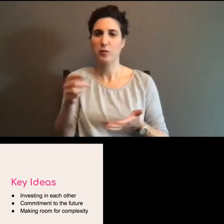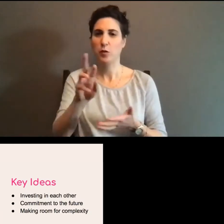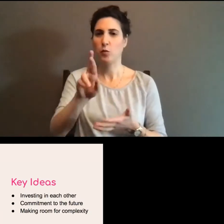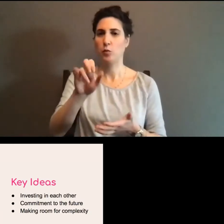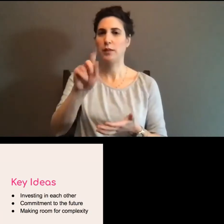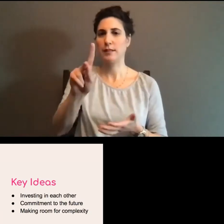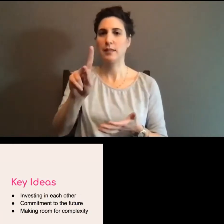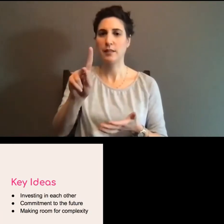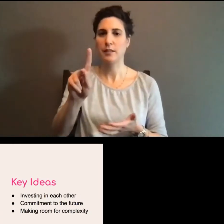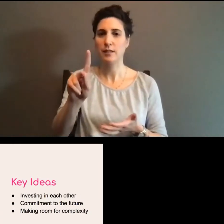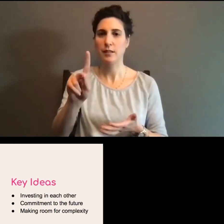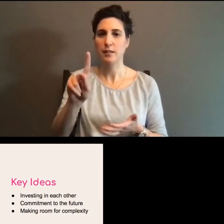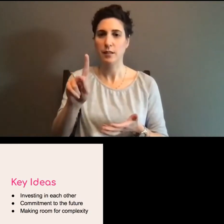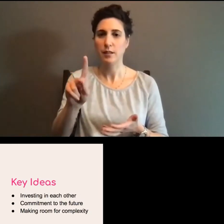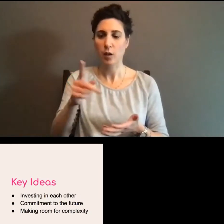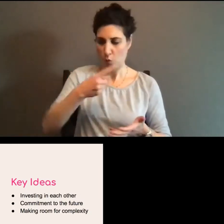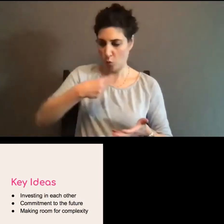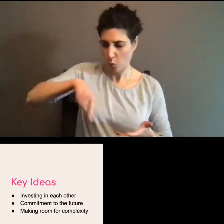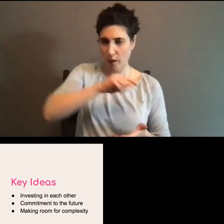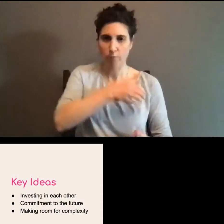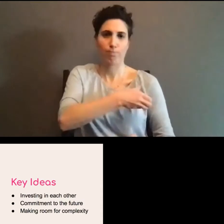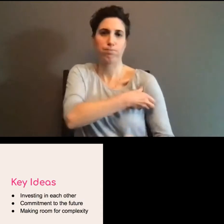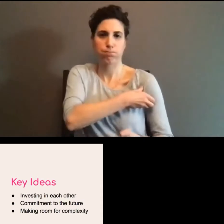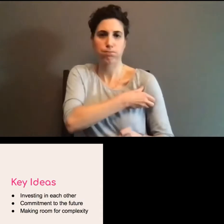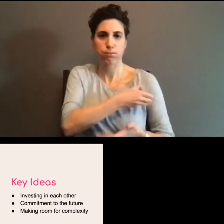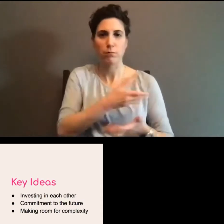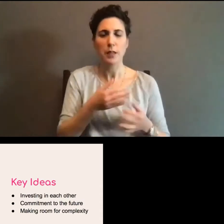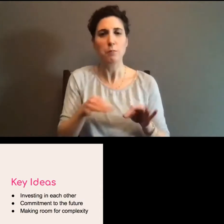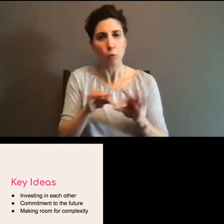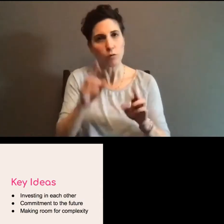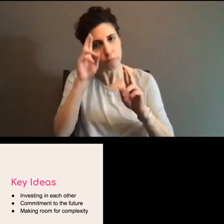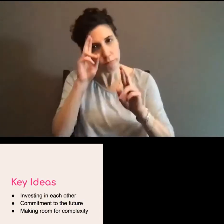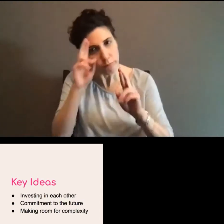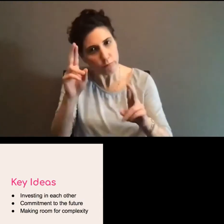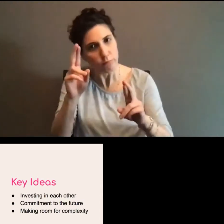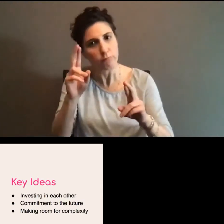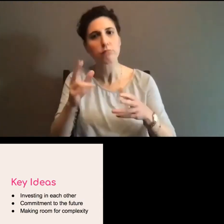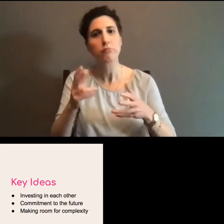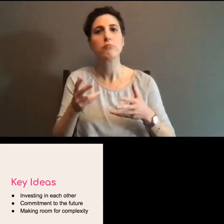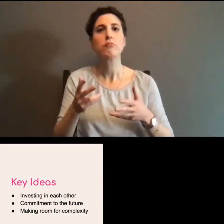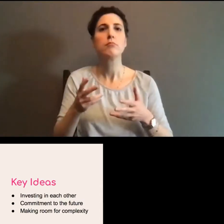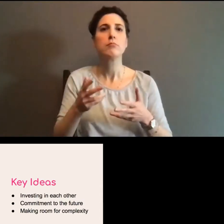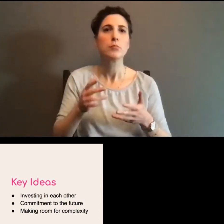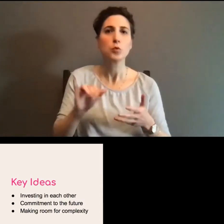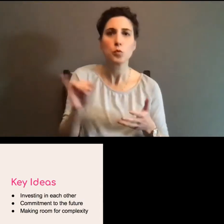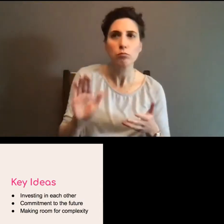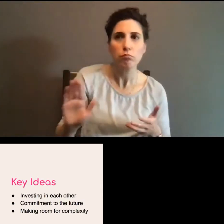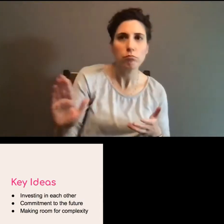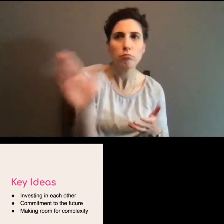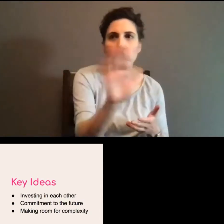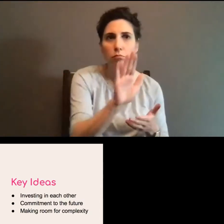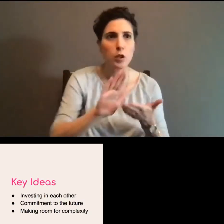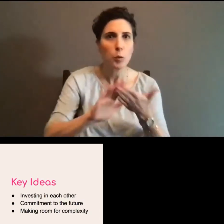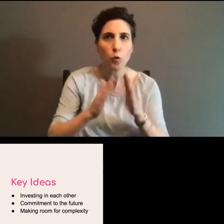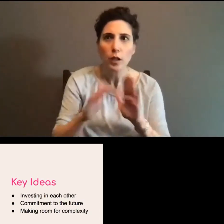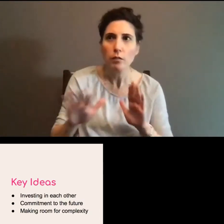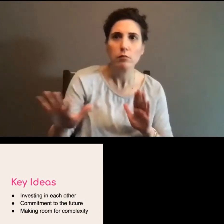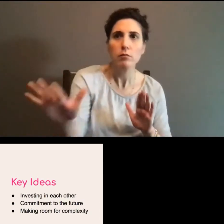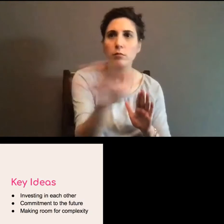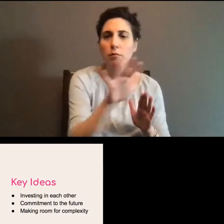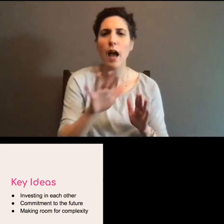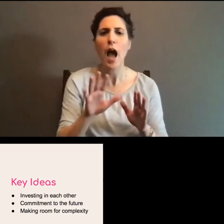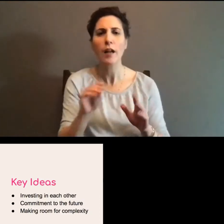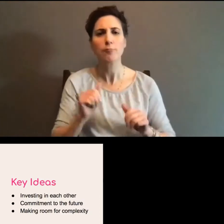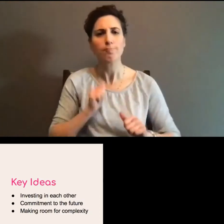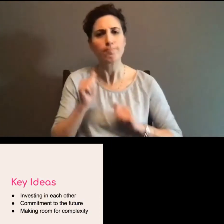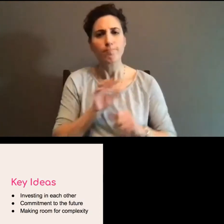country takes. And so it's important to treat people as individuals as well as address the community monolith and not be afraid to get involved